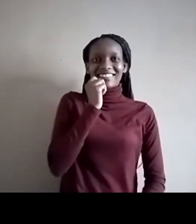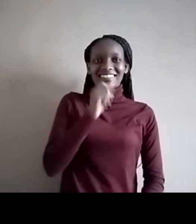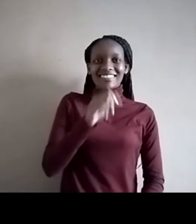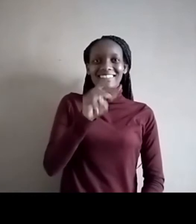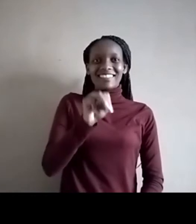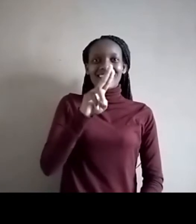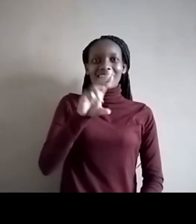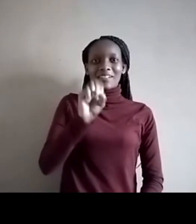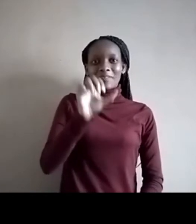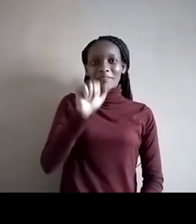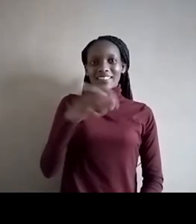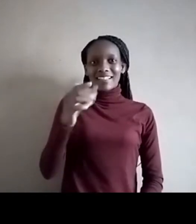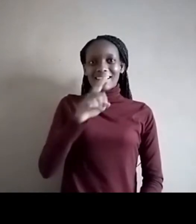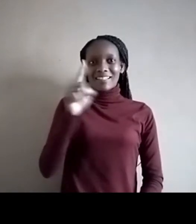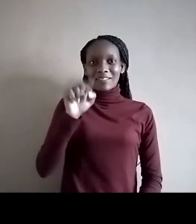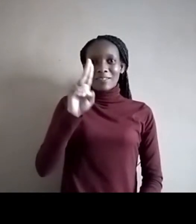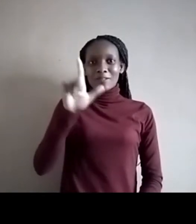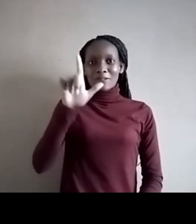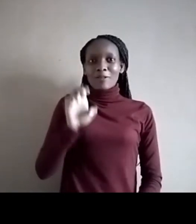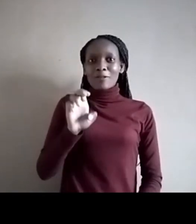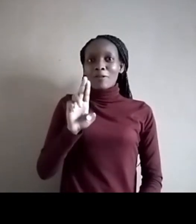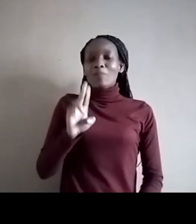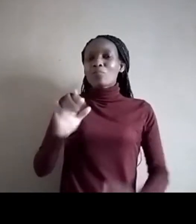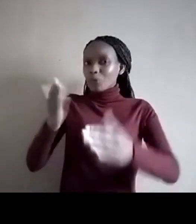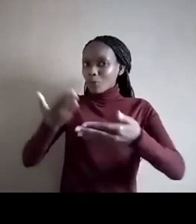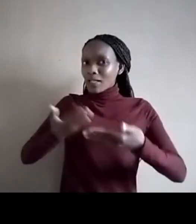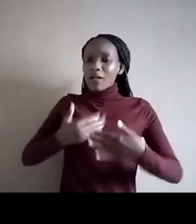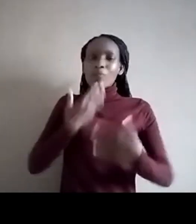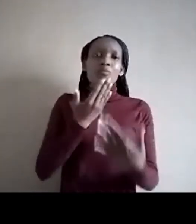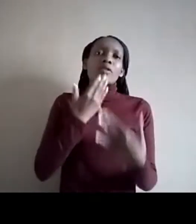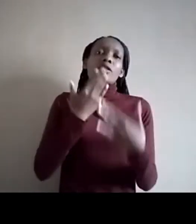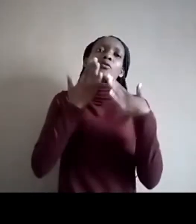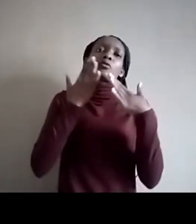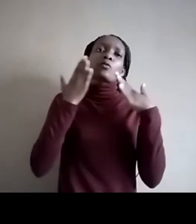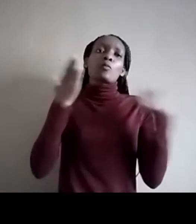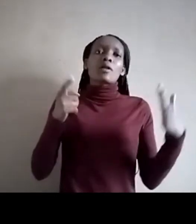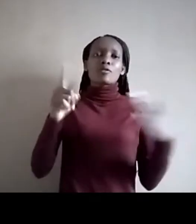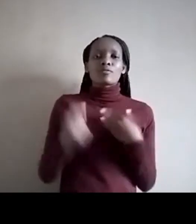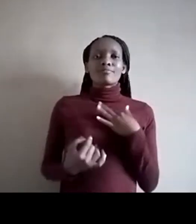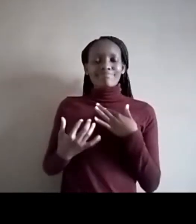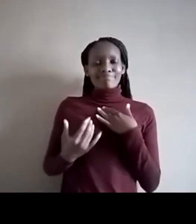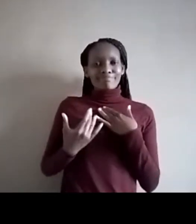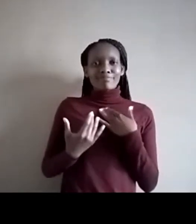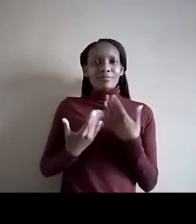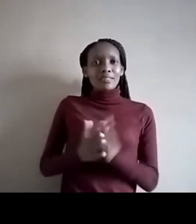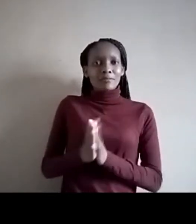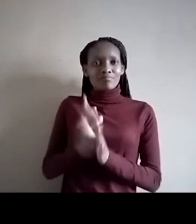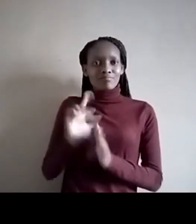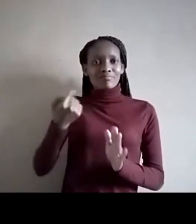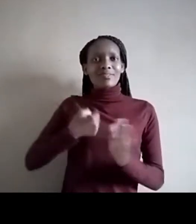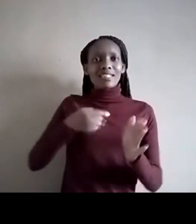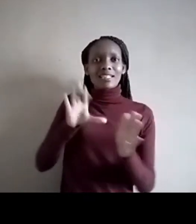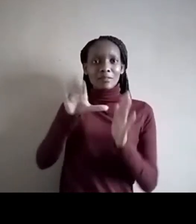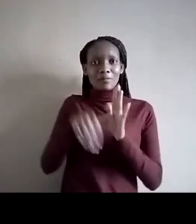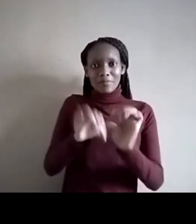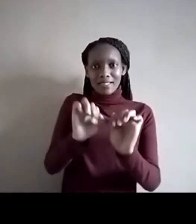thank you so much for coming to inspire us with your special kind of disability mojo. Thank